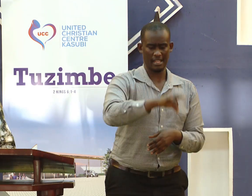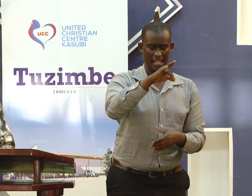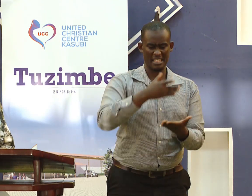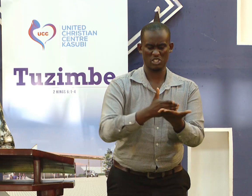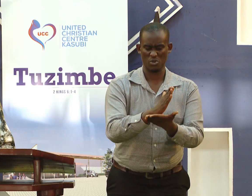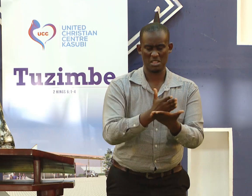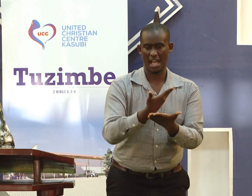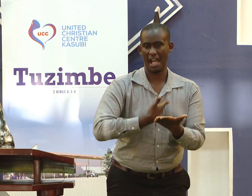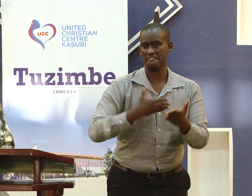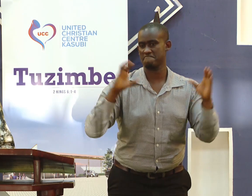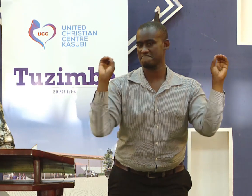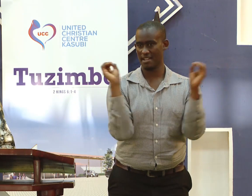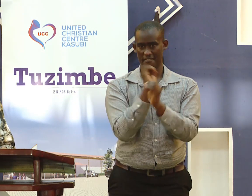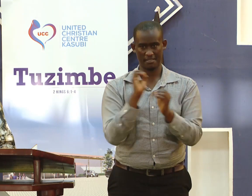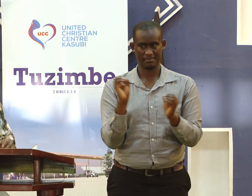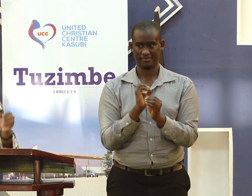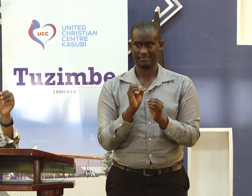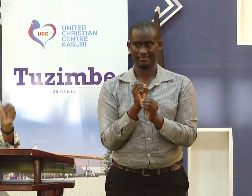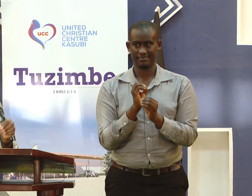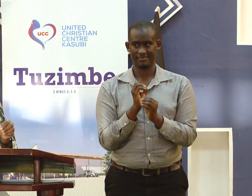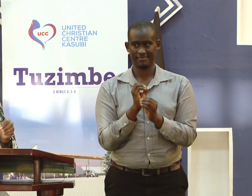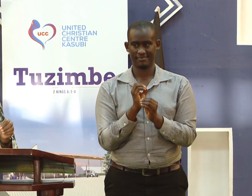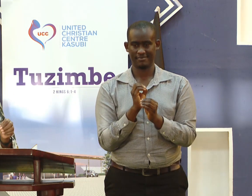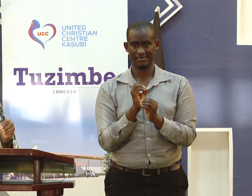The truth has been taken away from them.